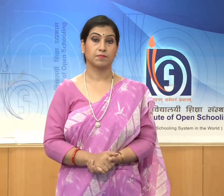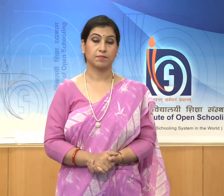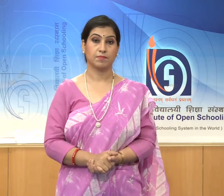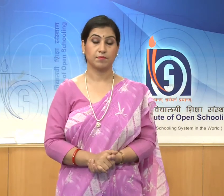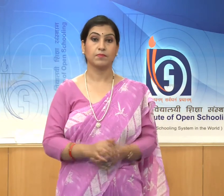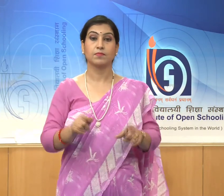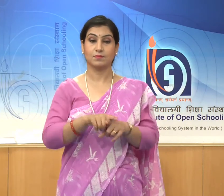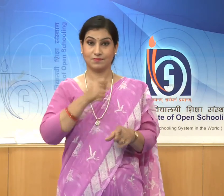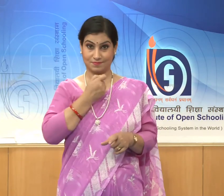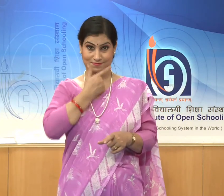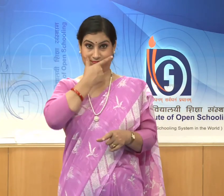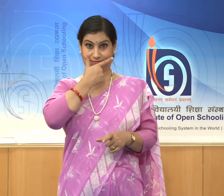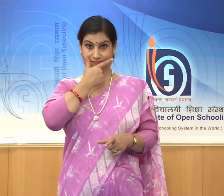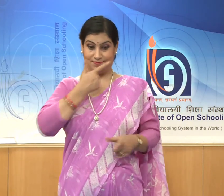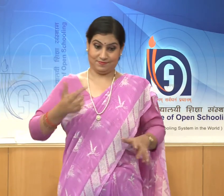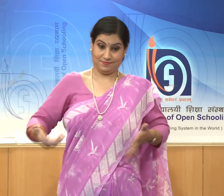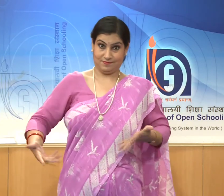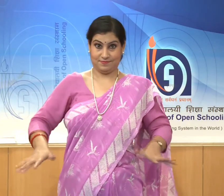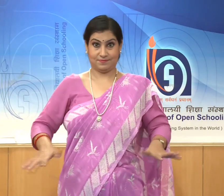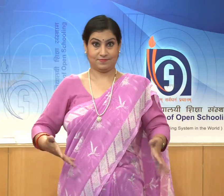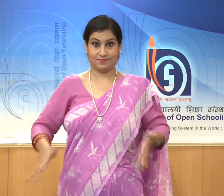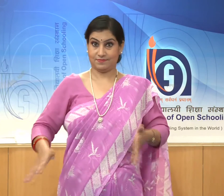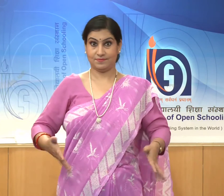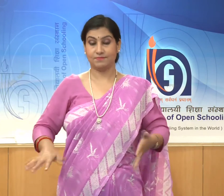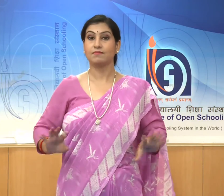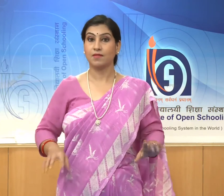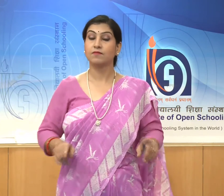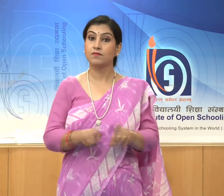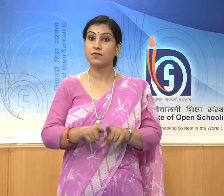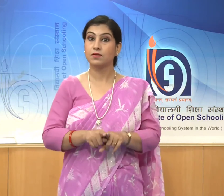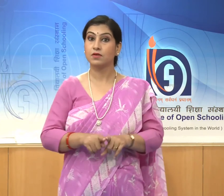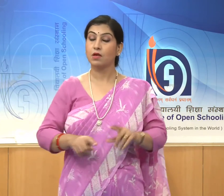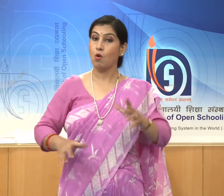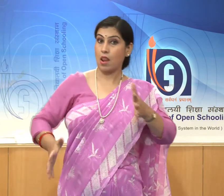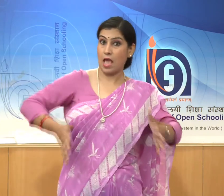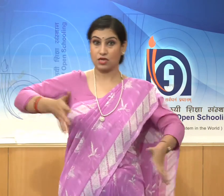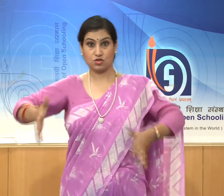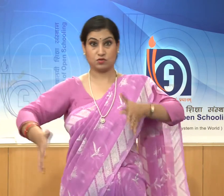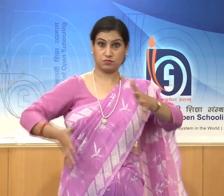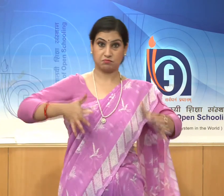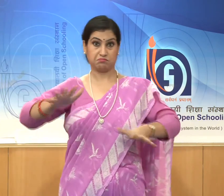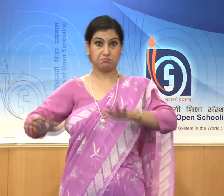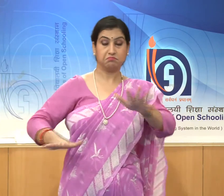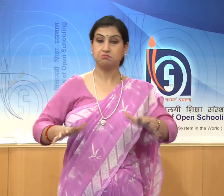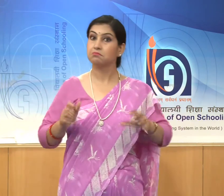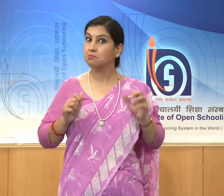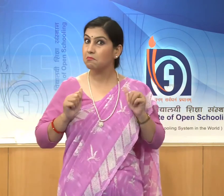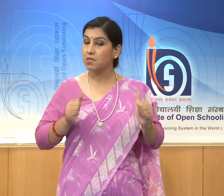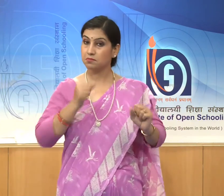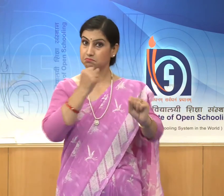smile, the rhythmic actions of the